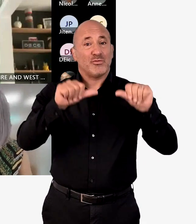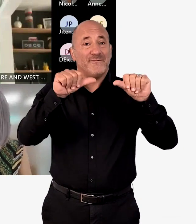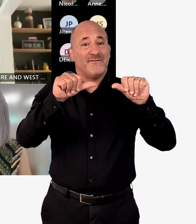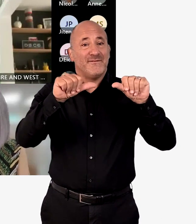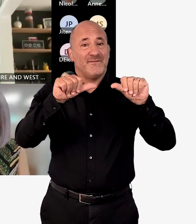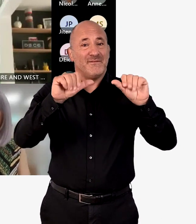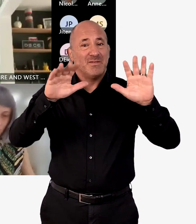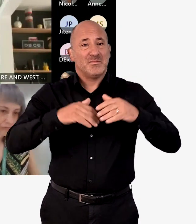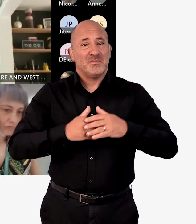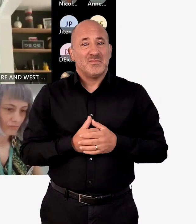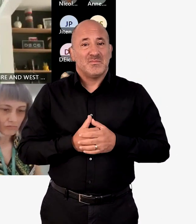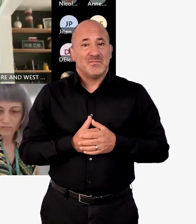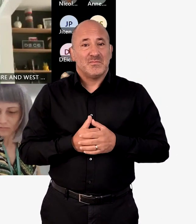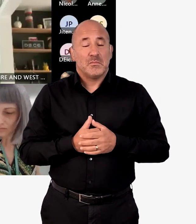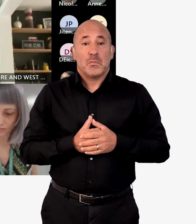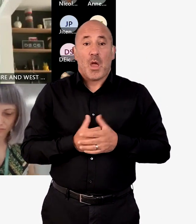basis, we approve the documents.